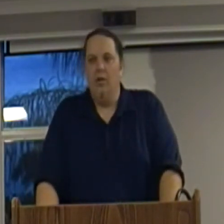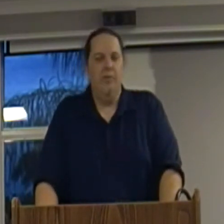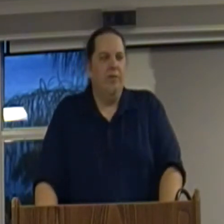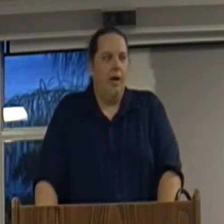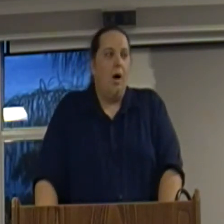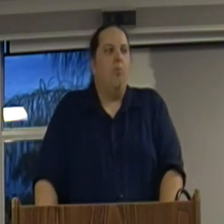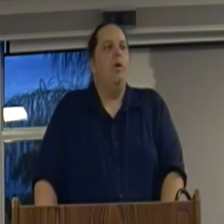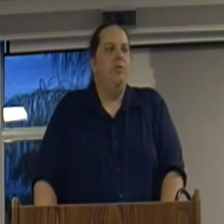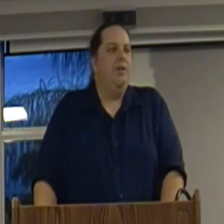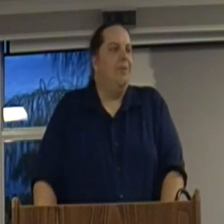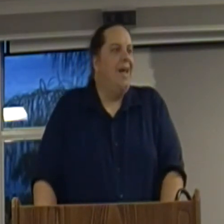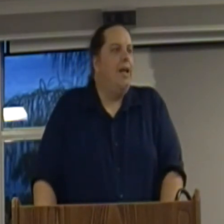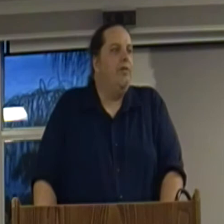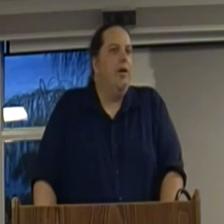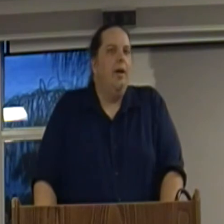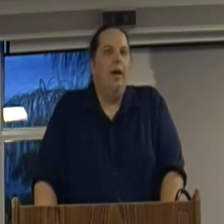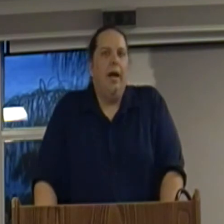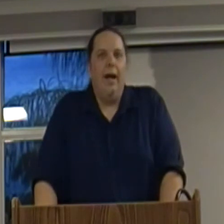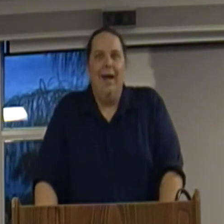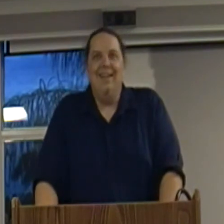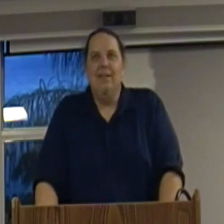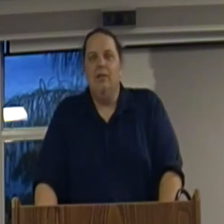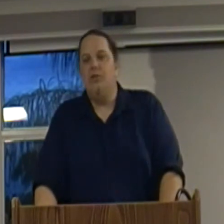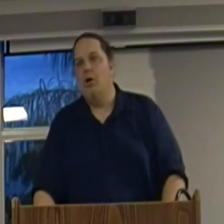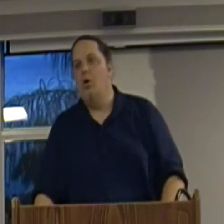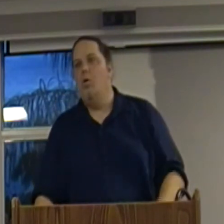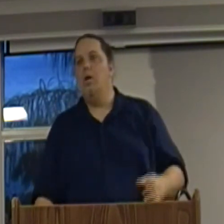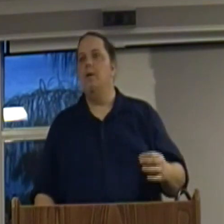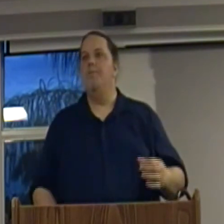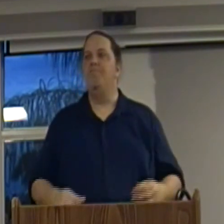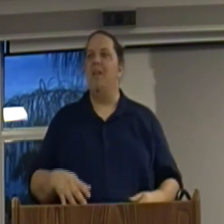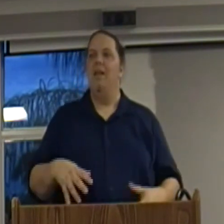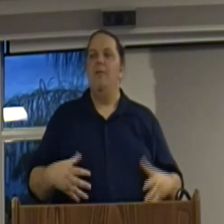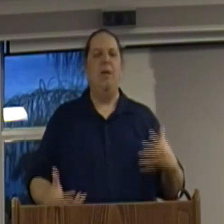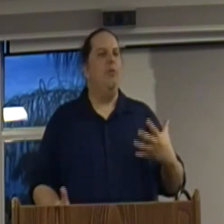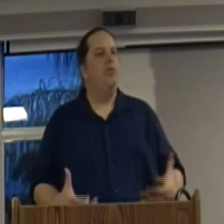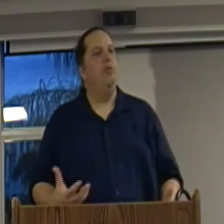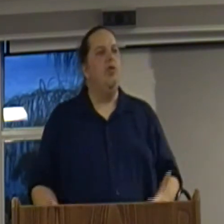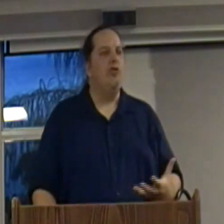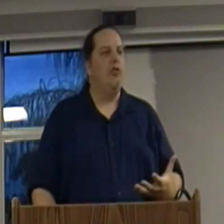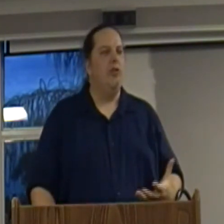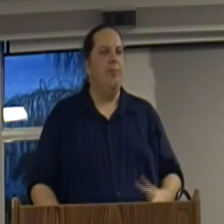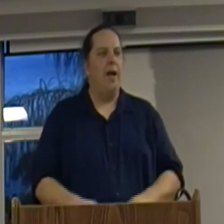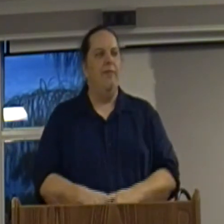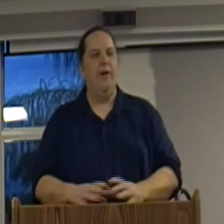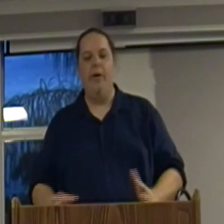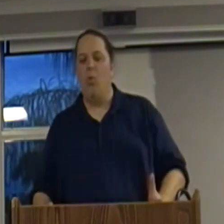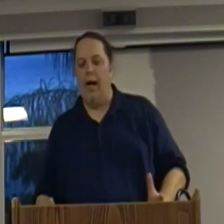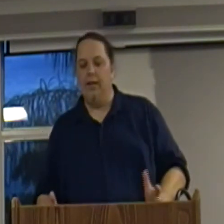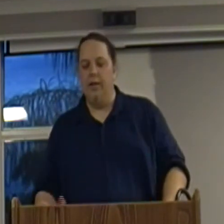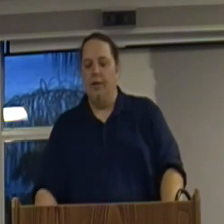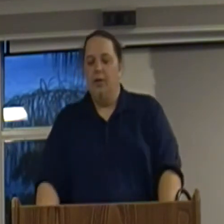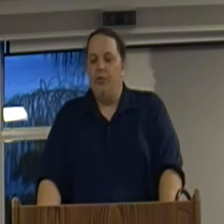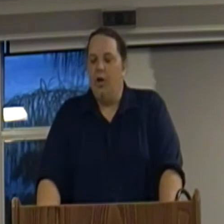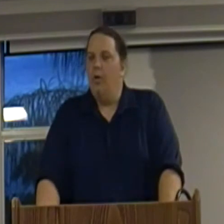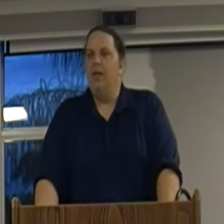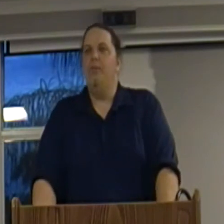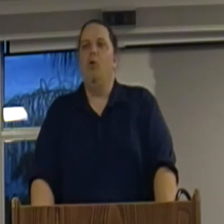you know, they are poisoning the planet. And so, people's solutions to them kind of vary widely. So, in the